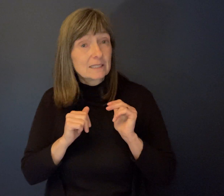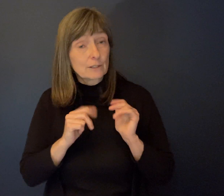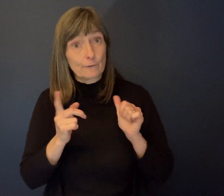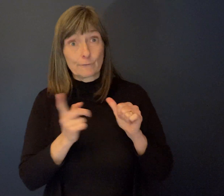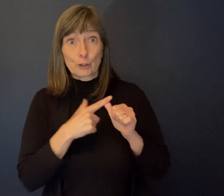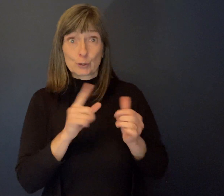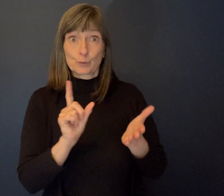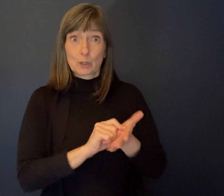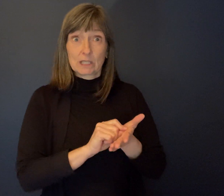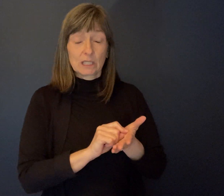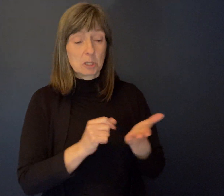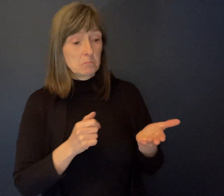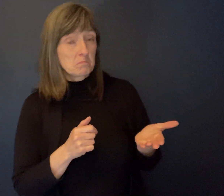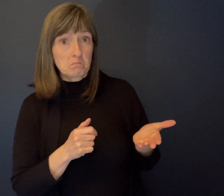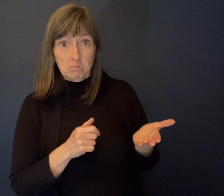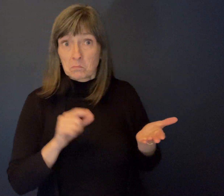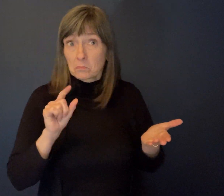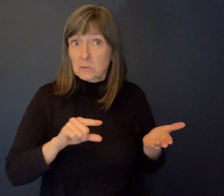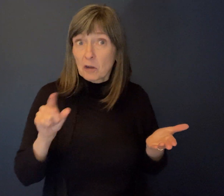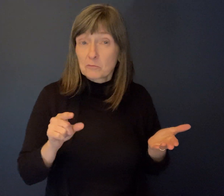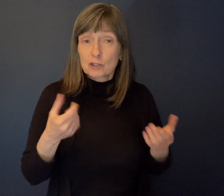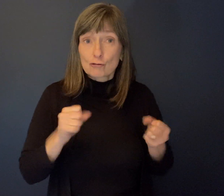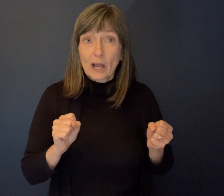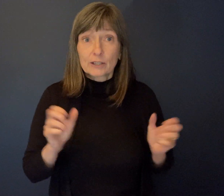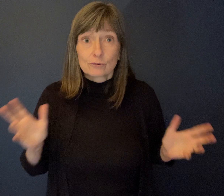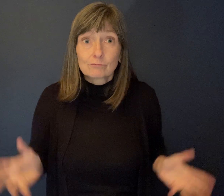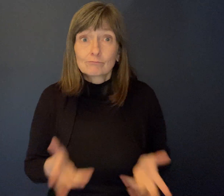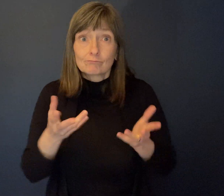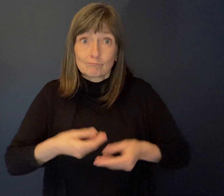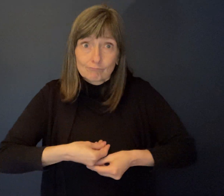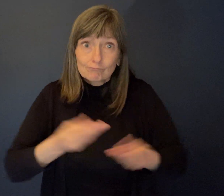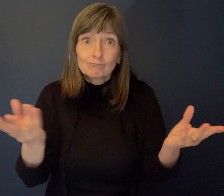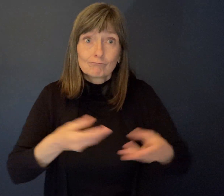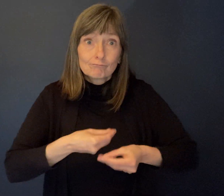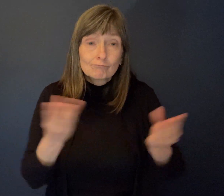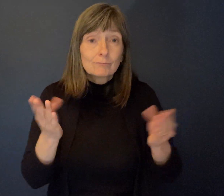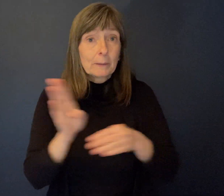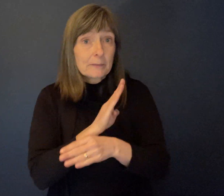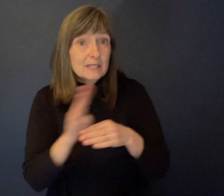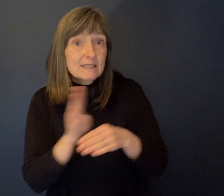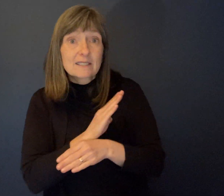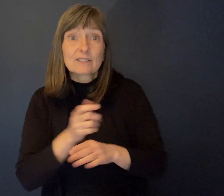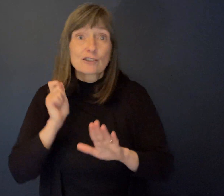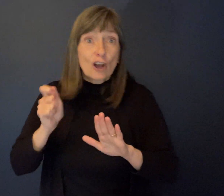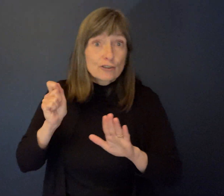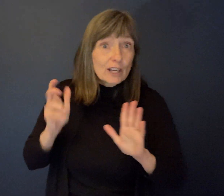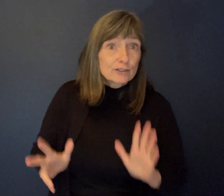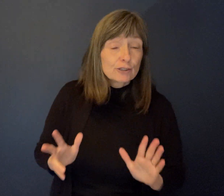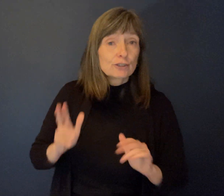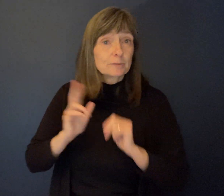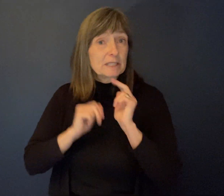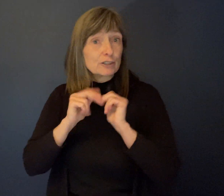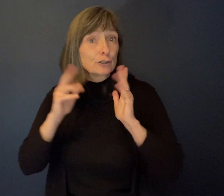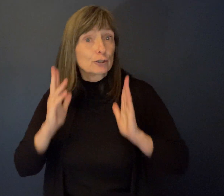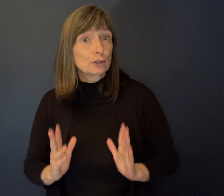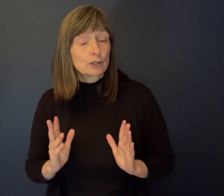government did some, um, PR with, um, with business owners, with contractors, whatever. So they have information